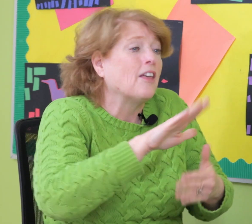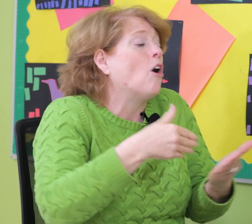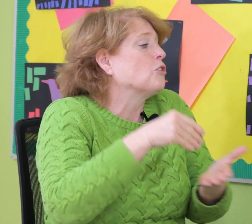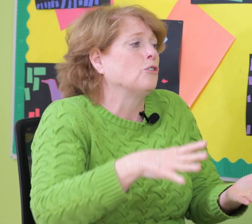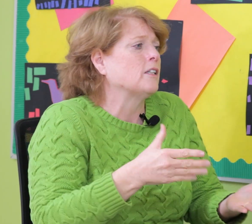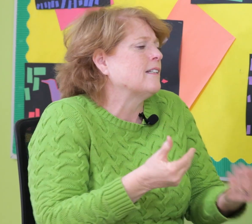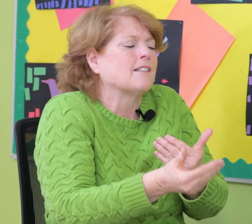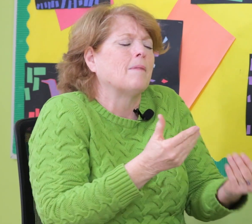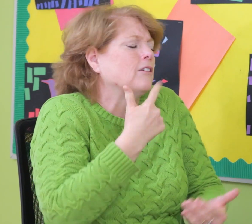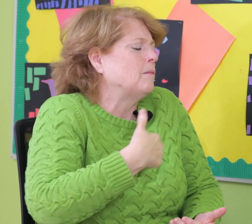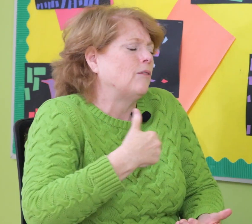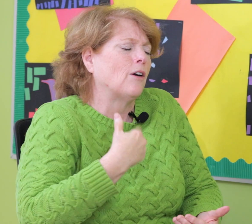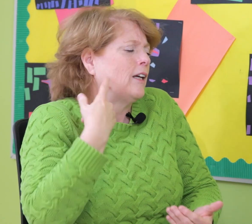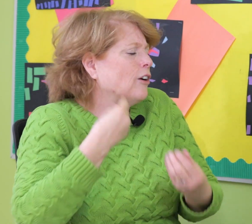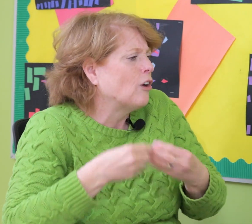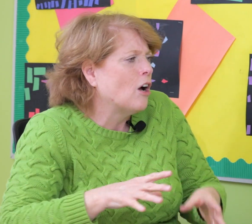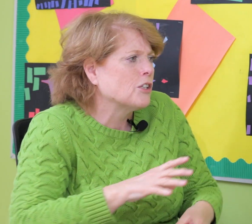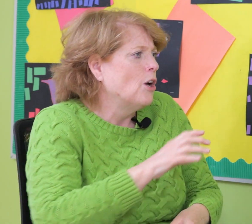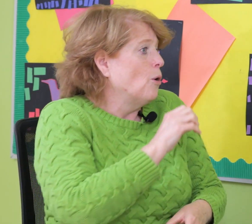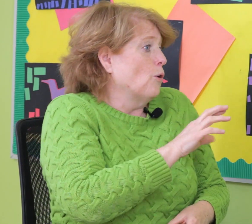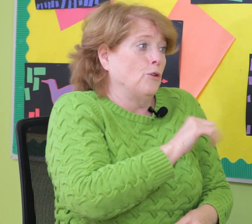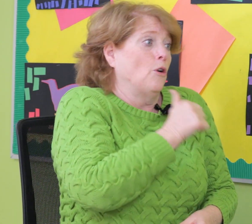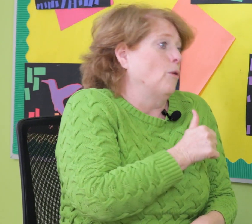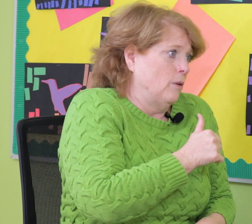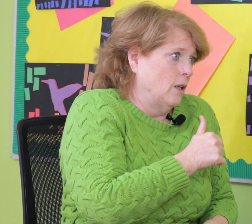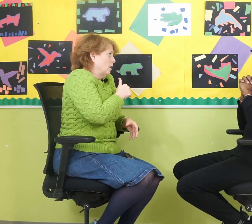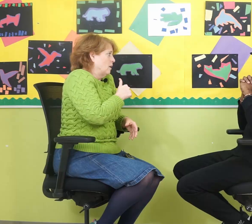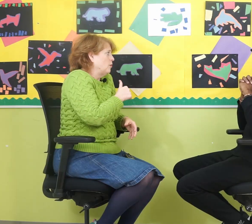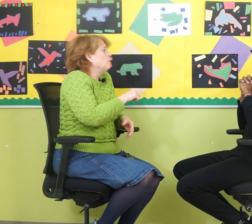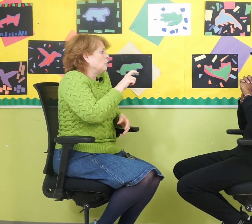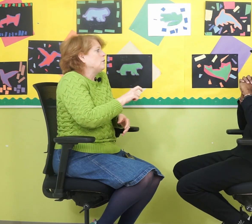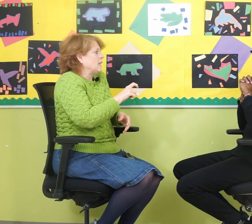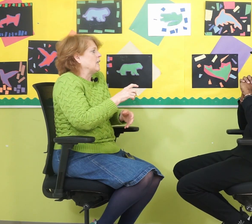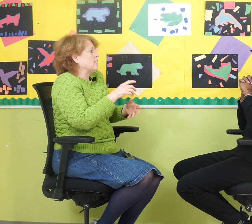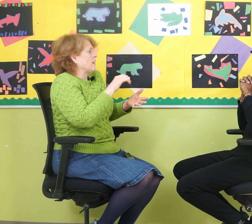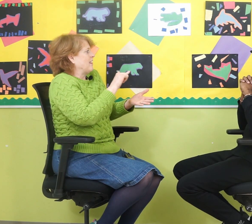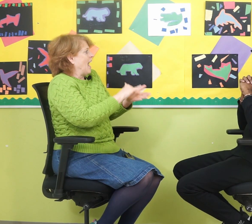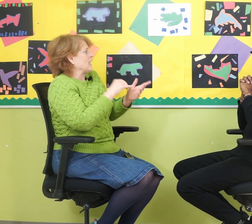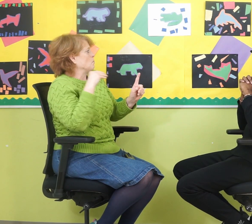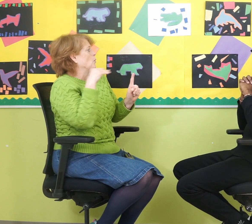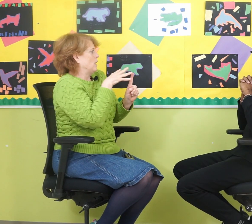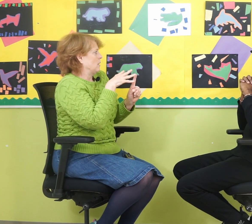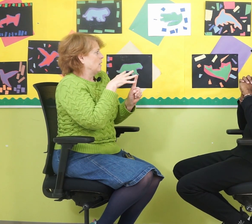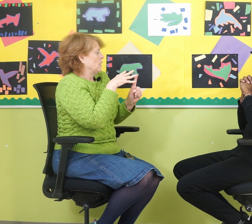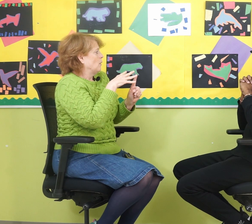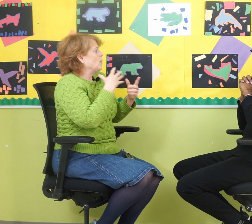all students. It doesn't matter to me if you have a hearing loss or you don't. You need that input. We